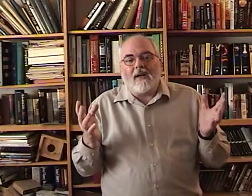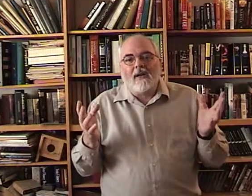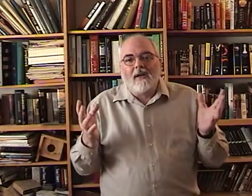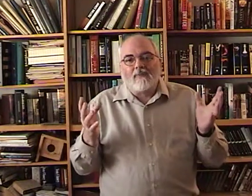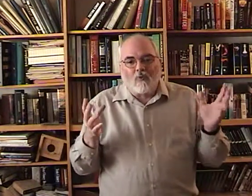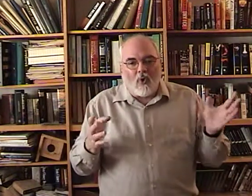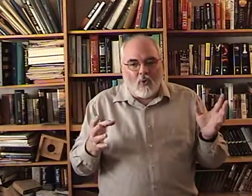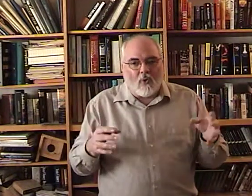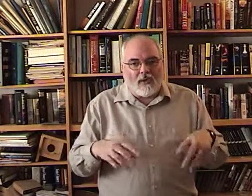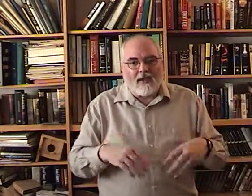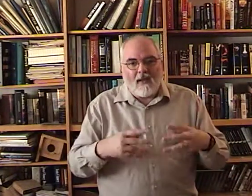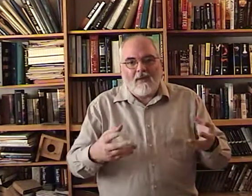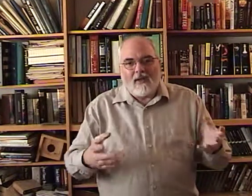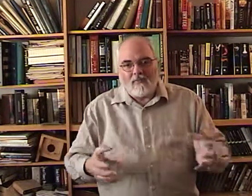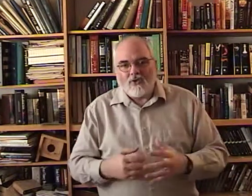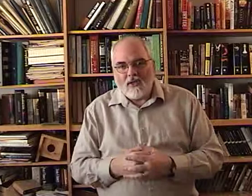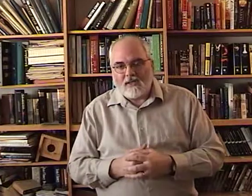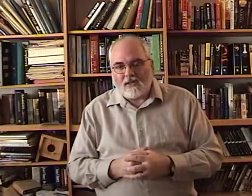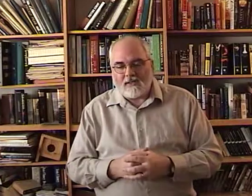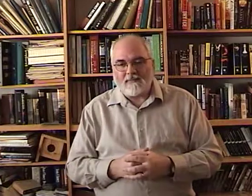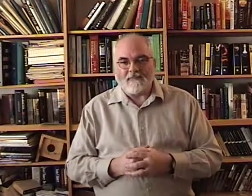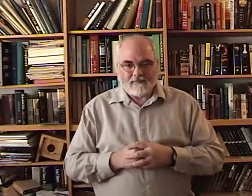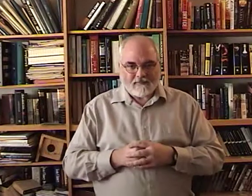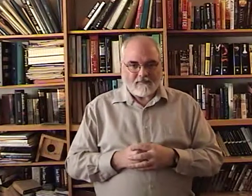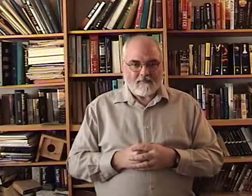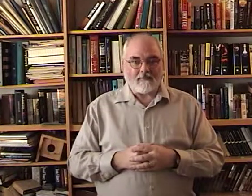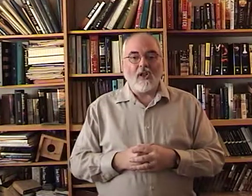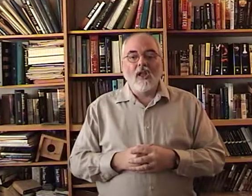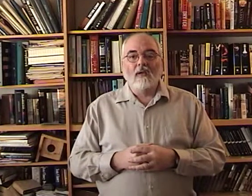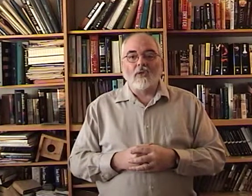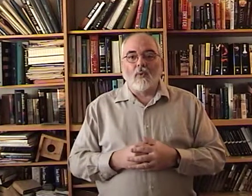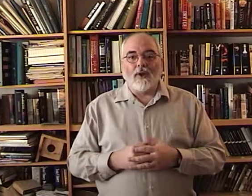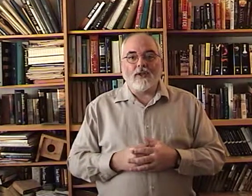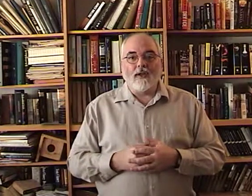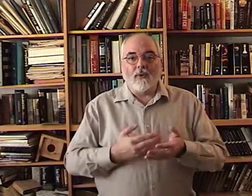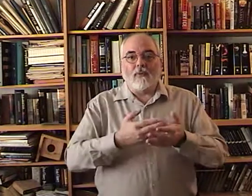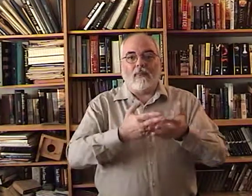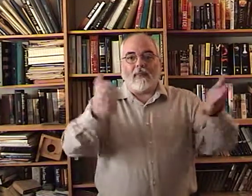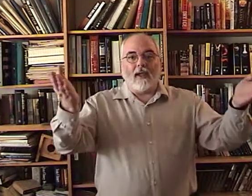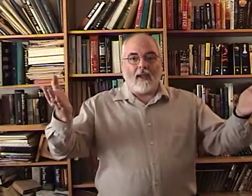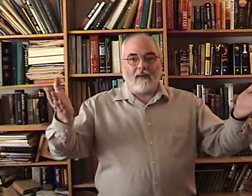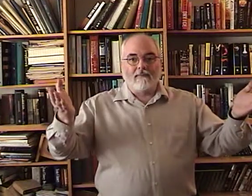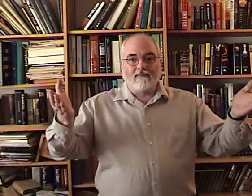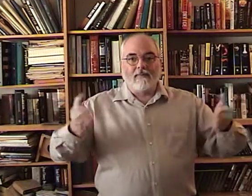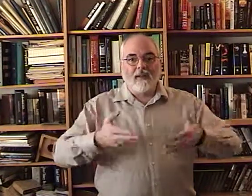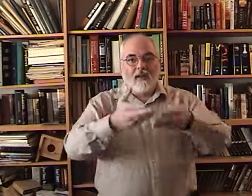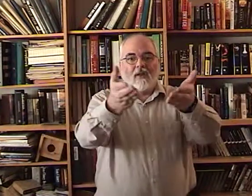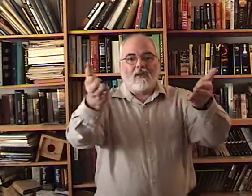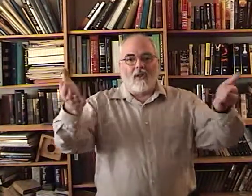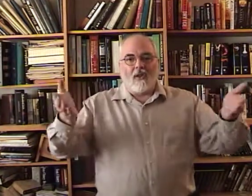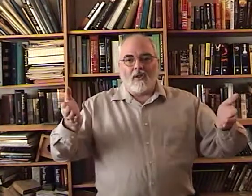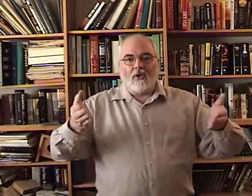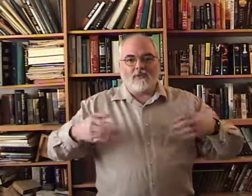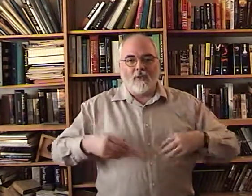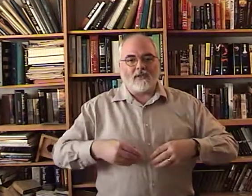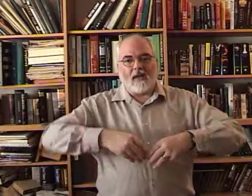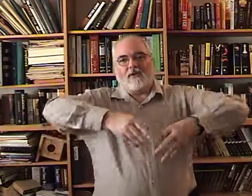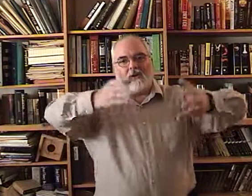a role in naming Him Jesus. So we're just going to do they. All those folks out there.